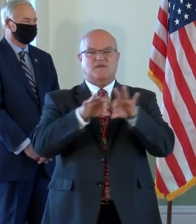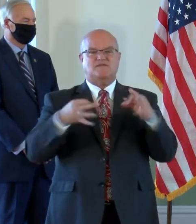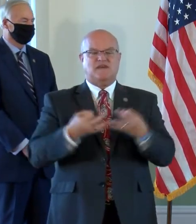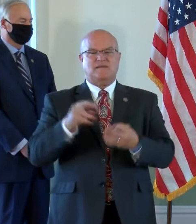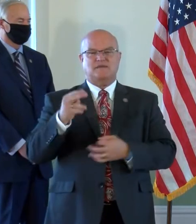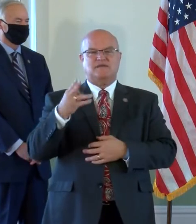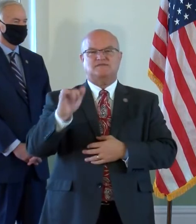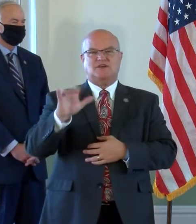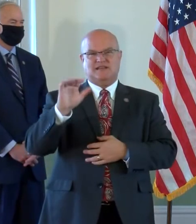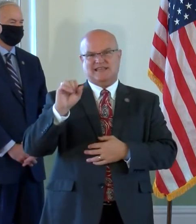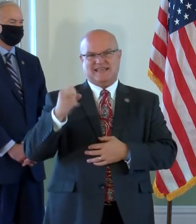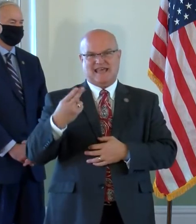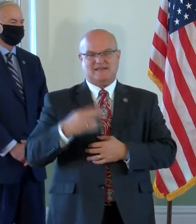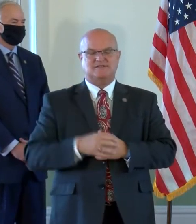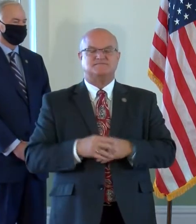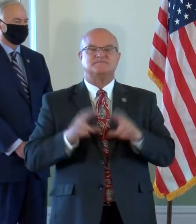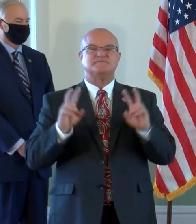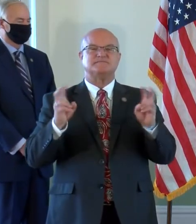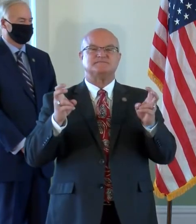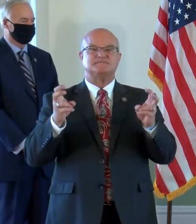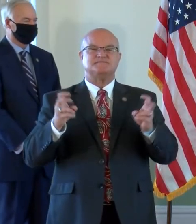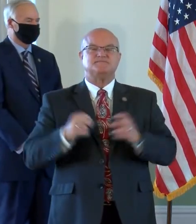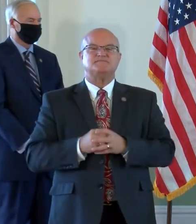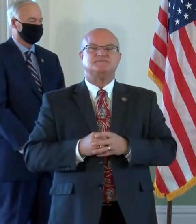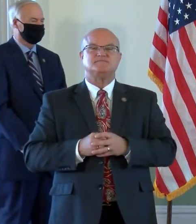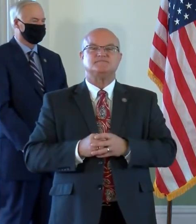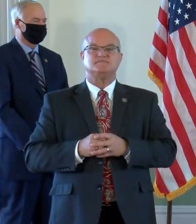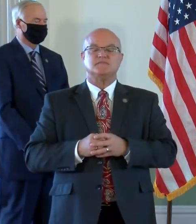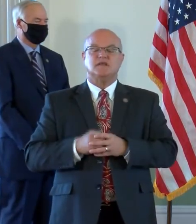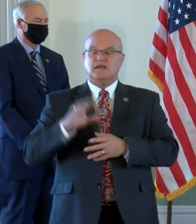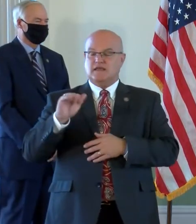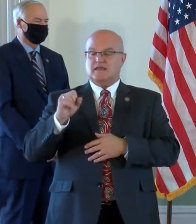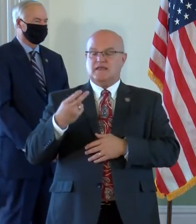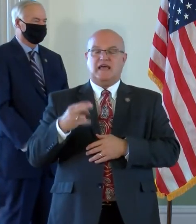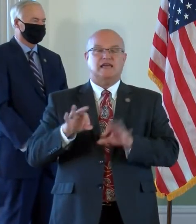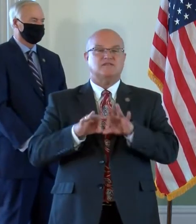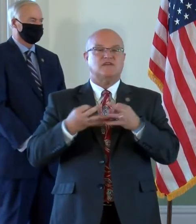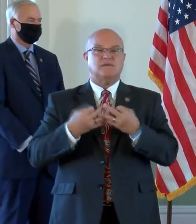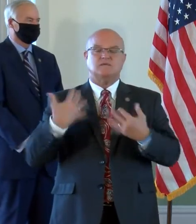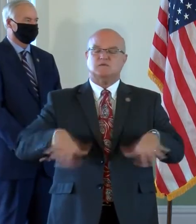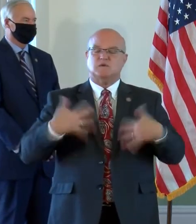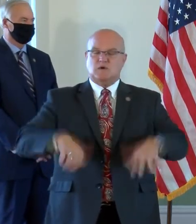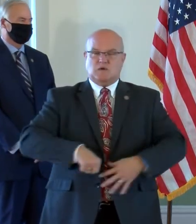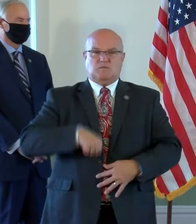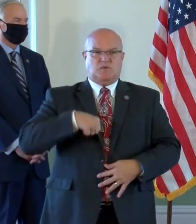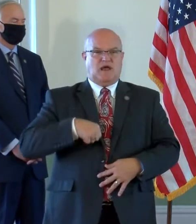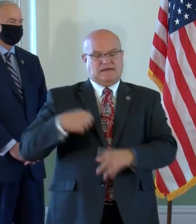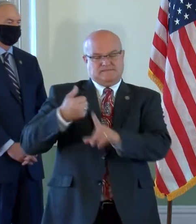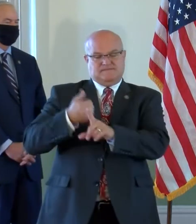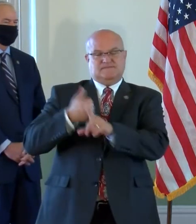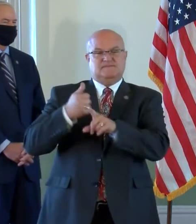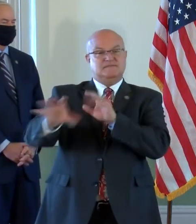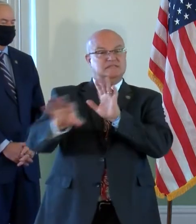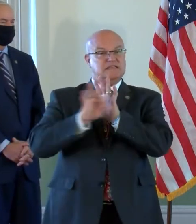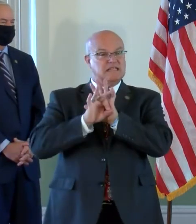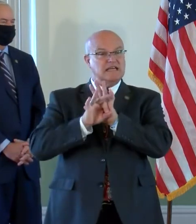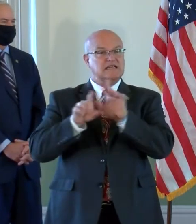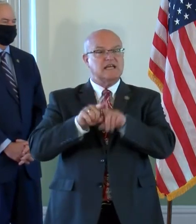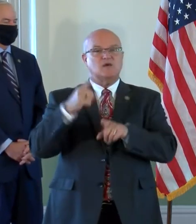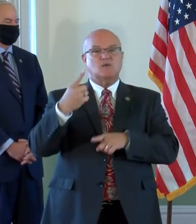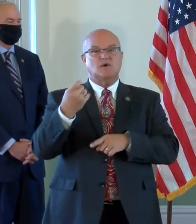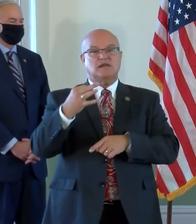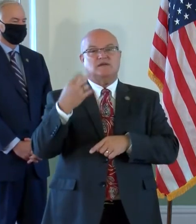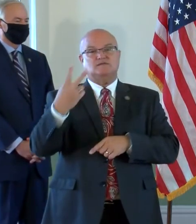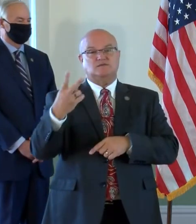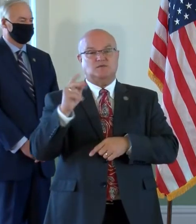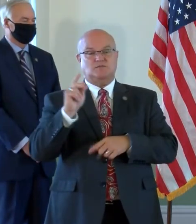of Johnny Cash. The Cash family is extraordinarily proud that Johnny Cash has been selected as one of two